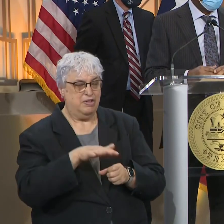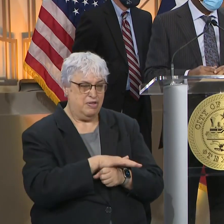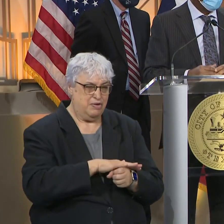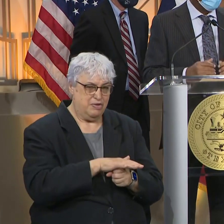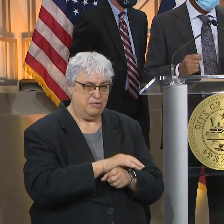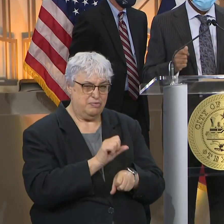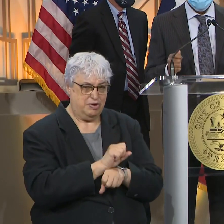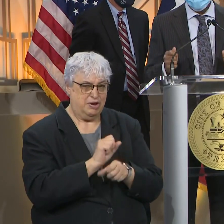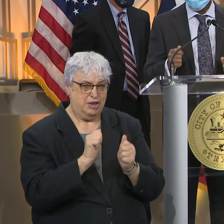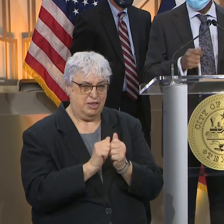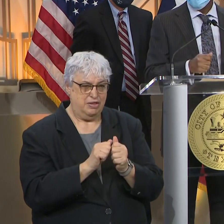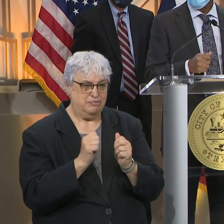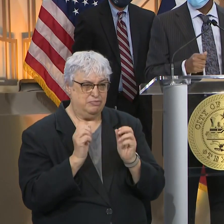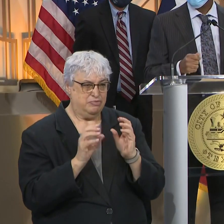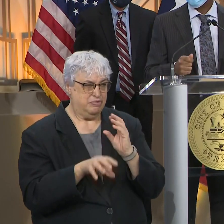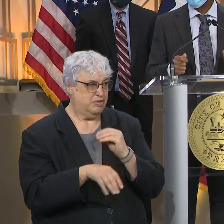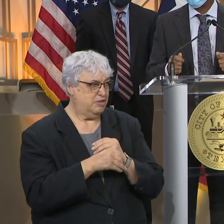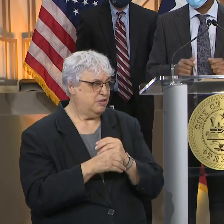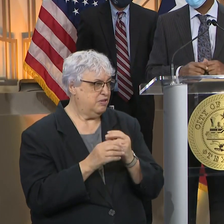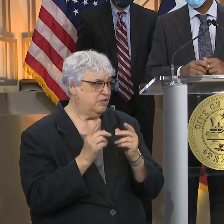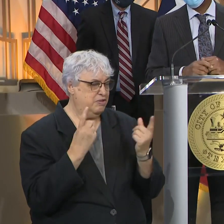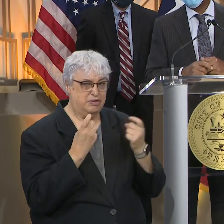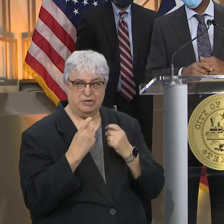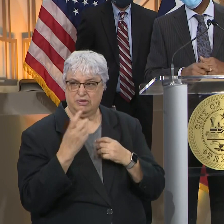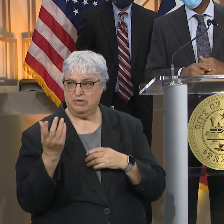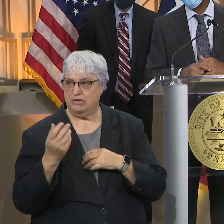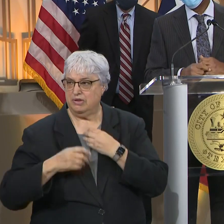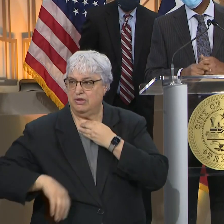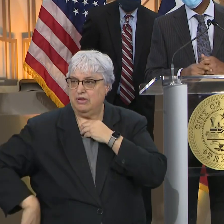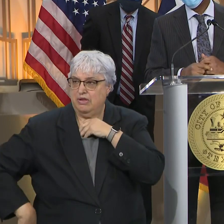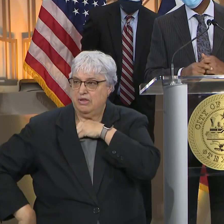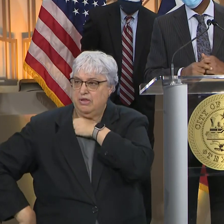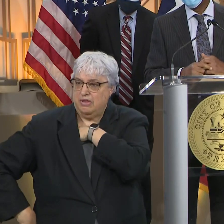to make it happen. Any additional questions? Yes, sir.